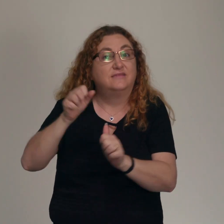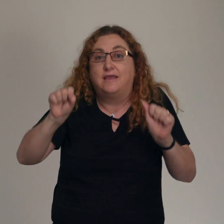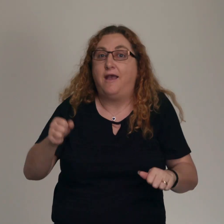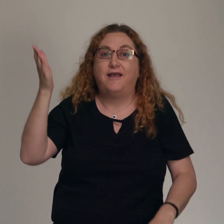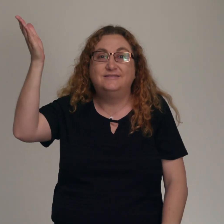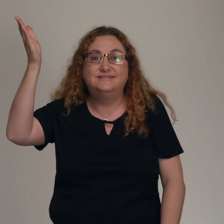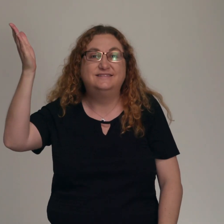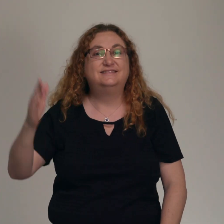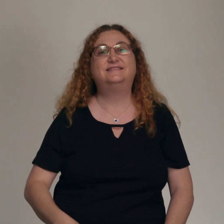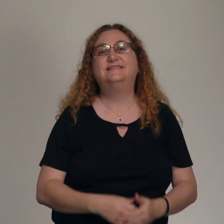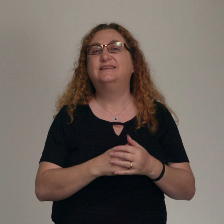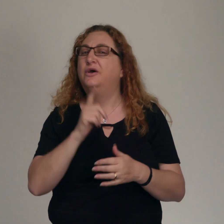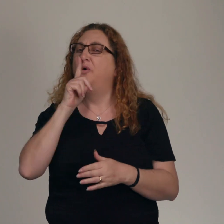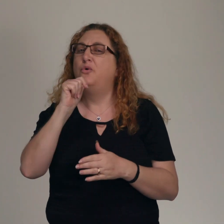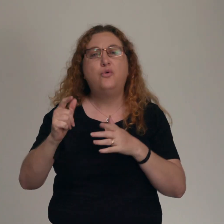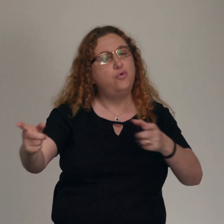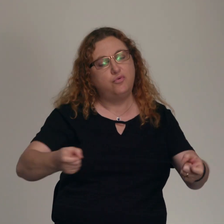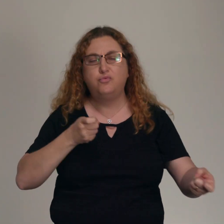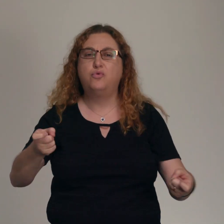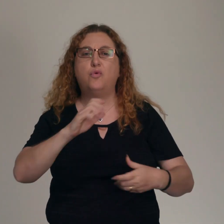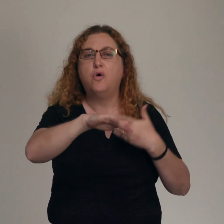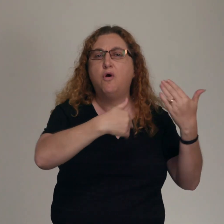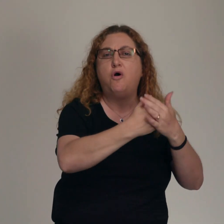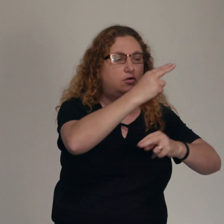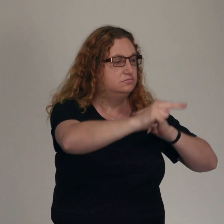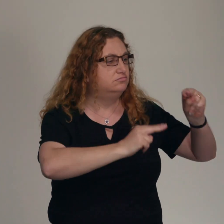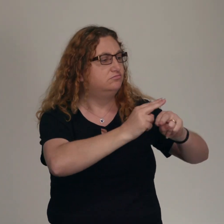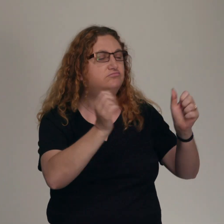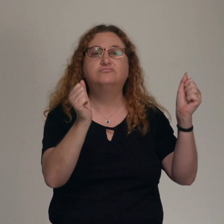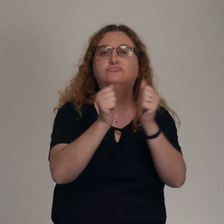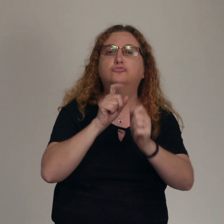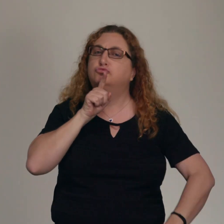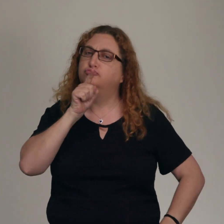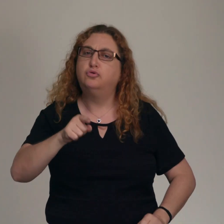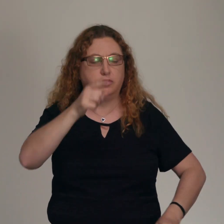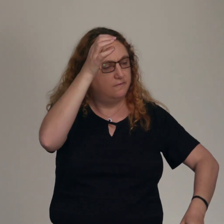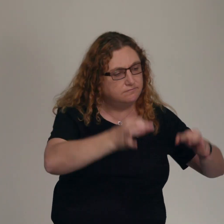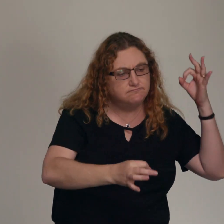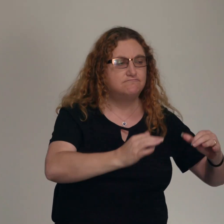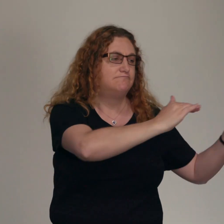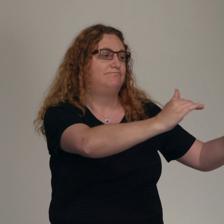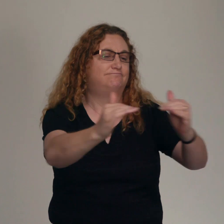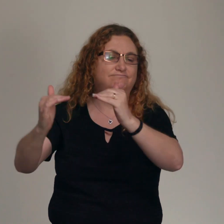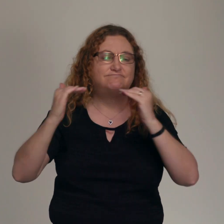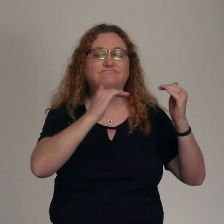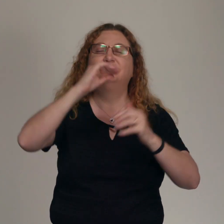Who rules the nations With truth and justice Shines like the sun in